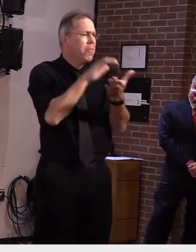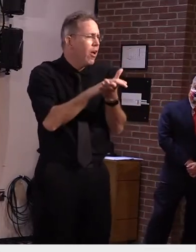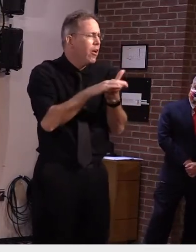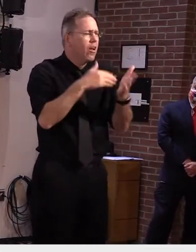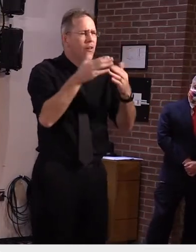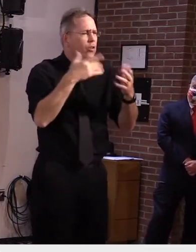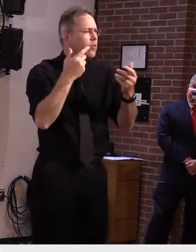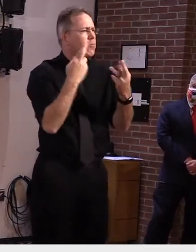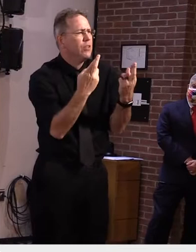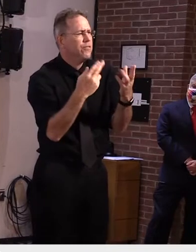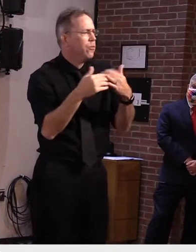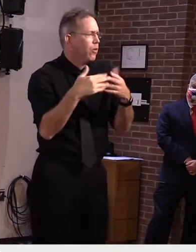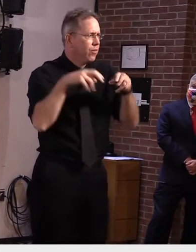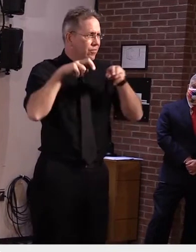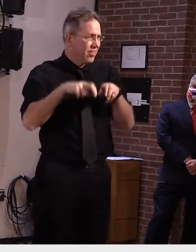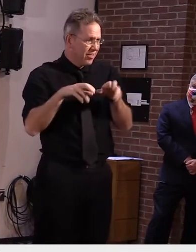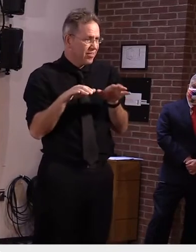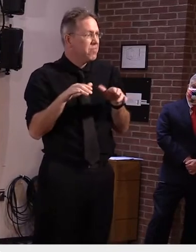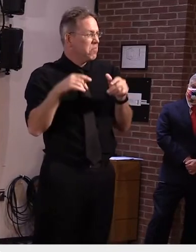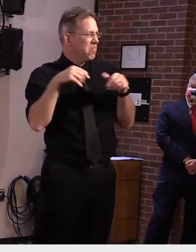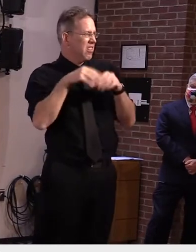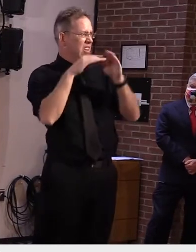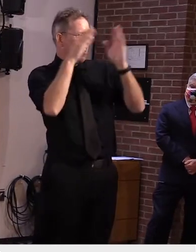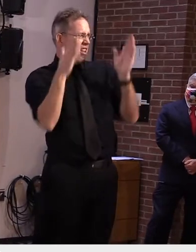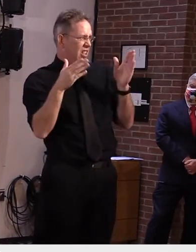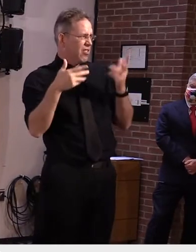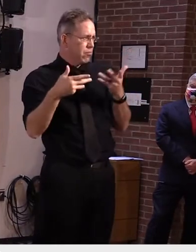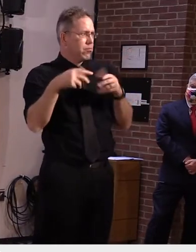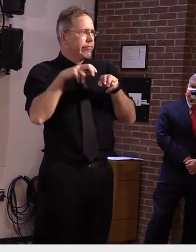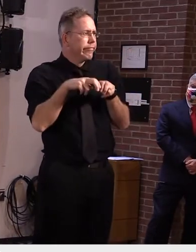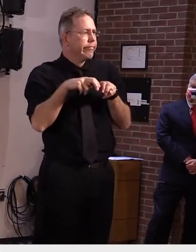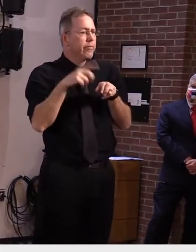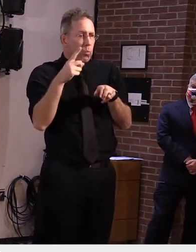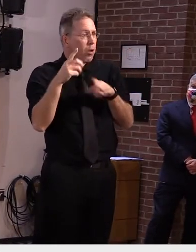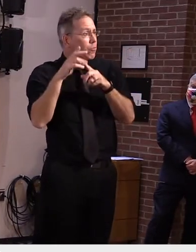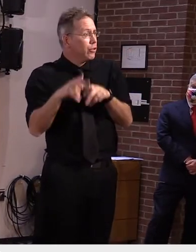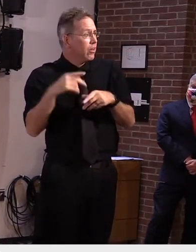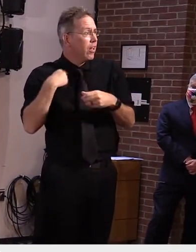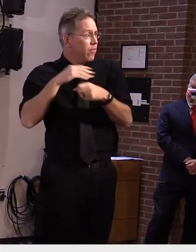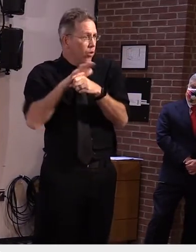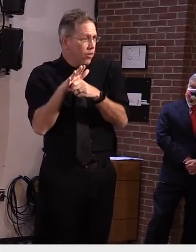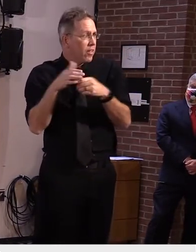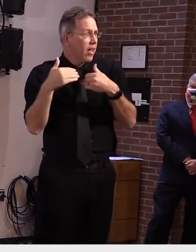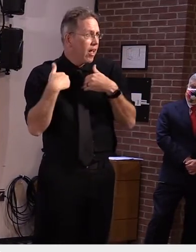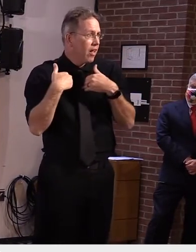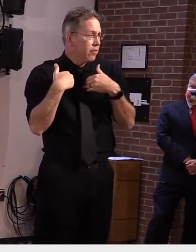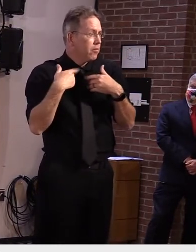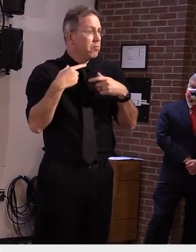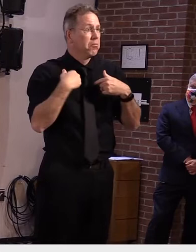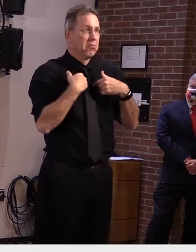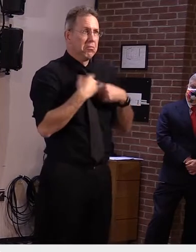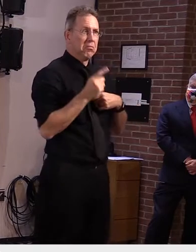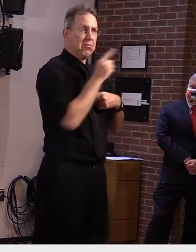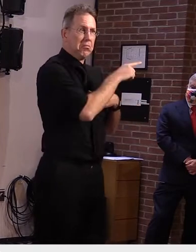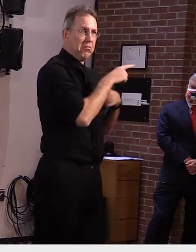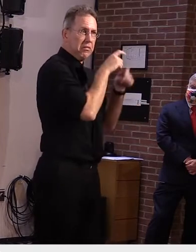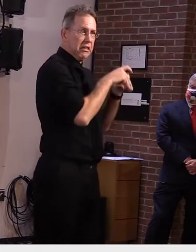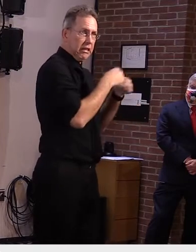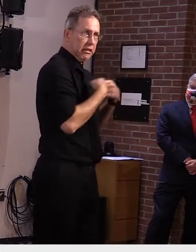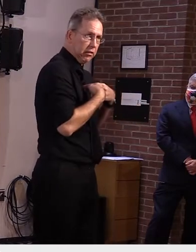household and so it's appropriate for that household contact to get a test you know